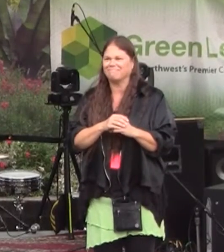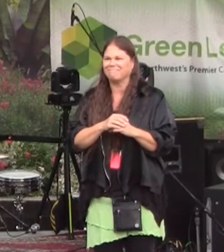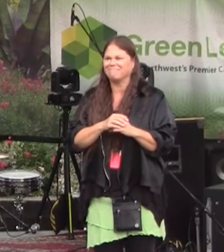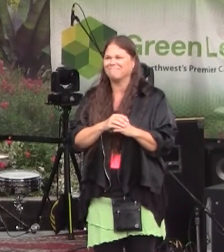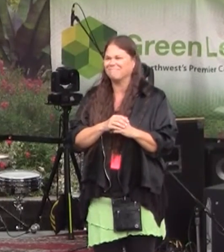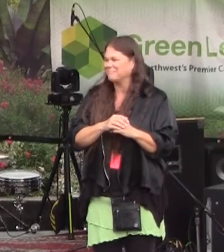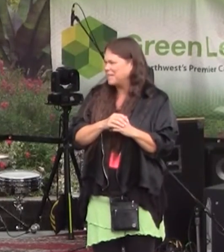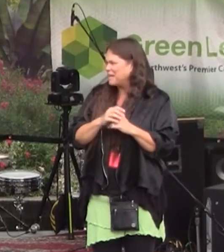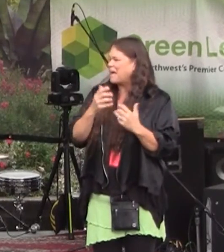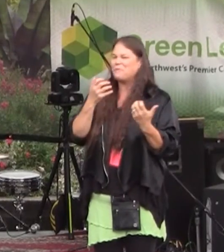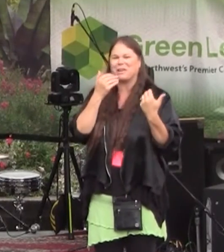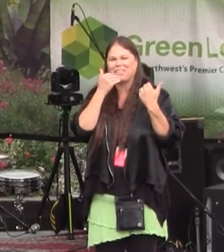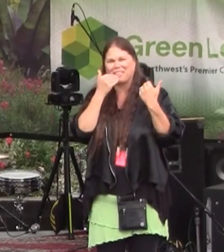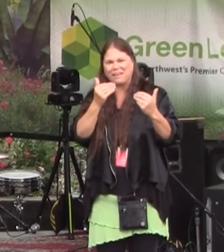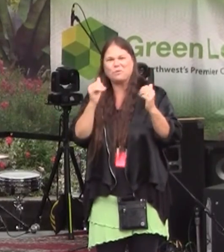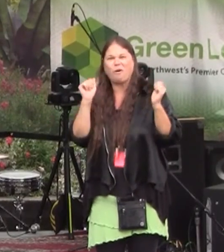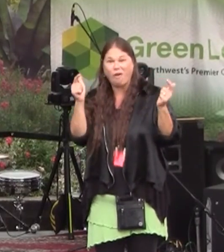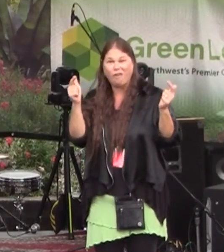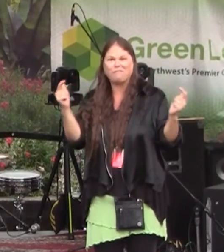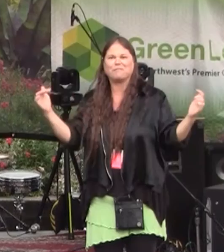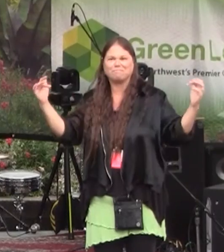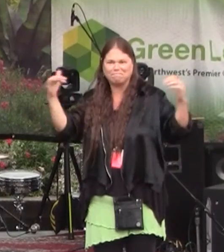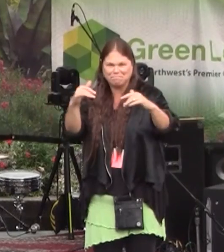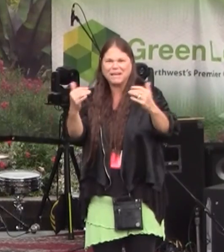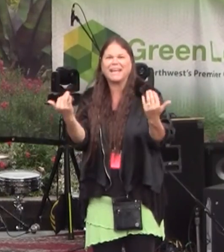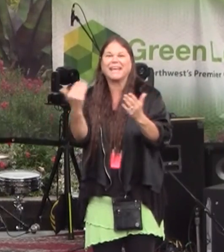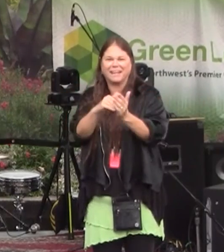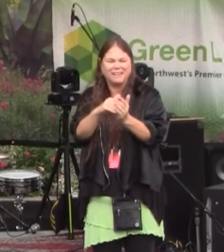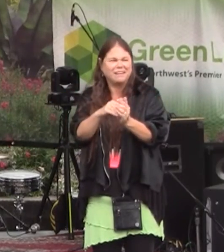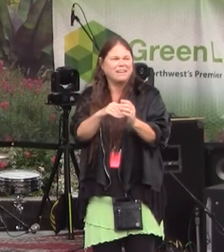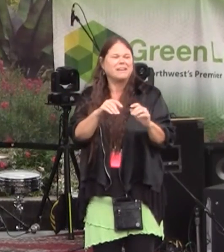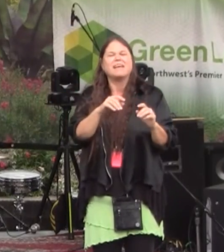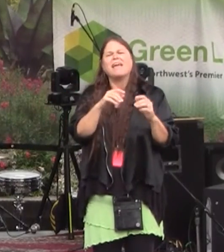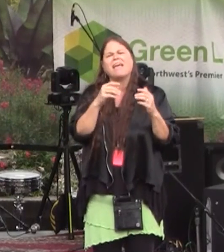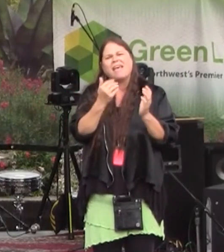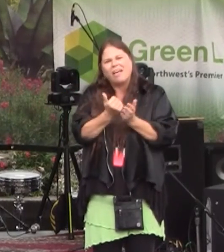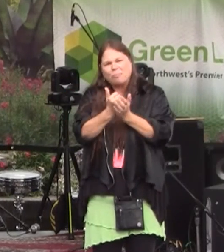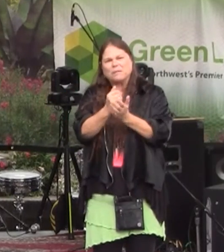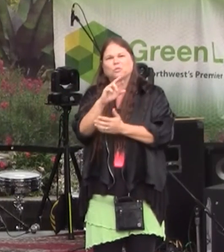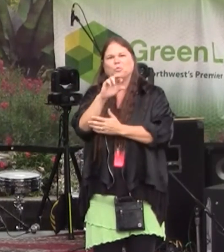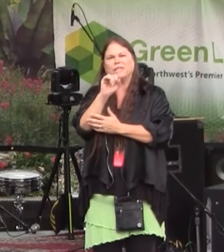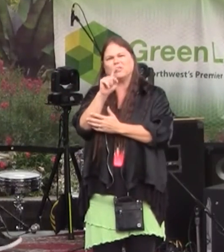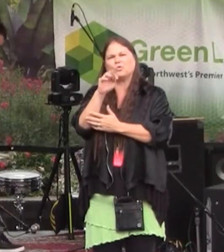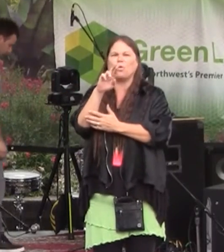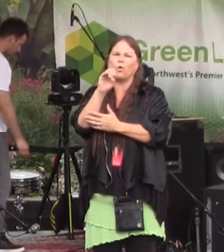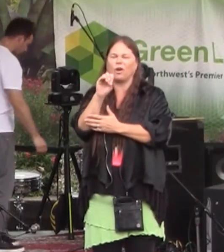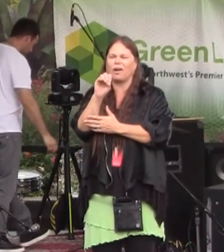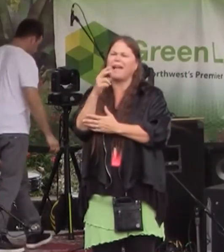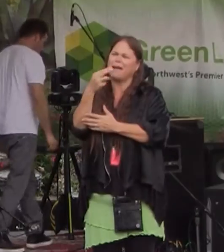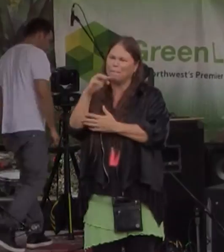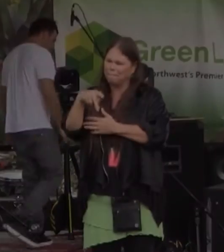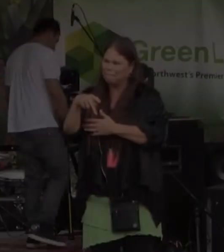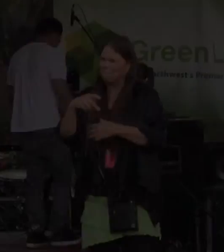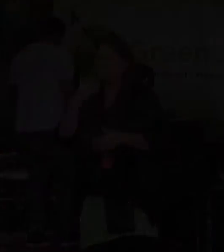I want to thank all you guys for coming again and help us restore Hemp. Thanks again.